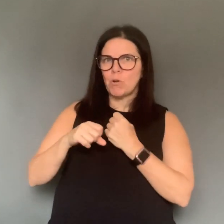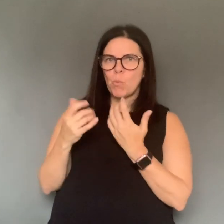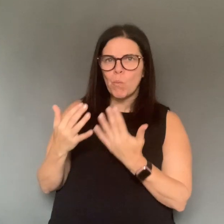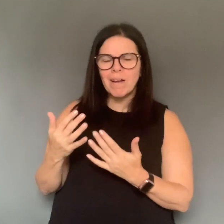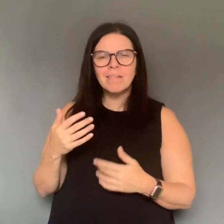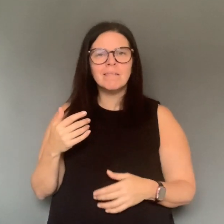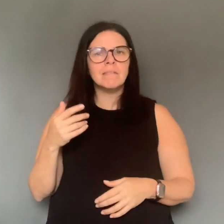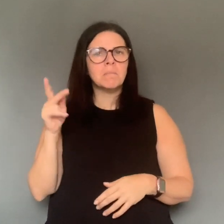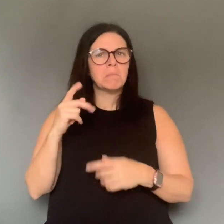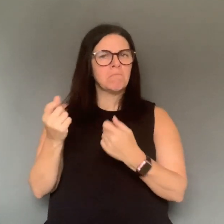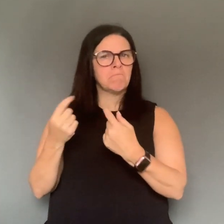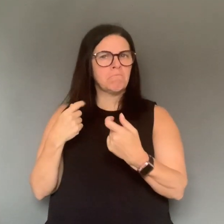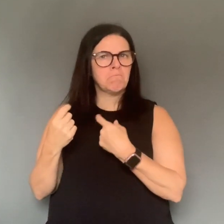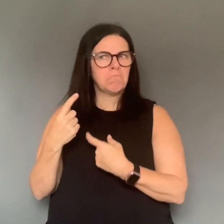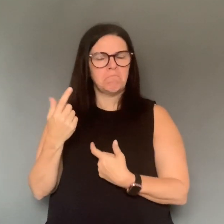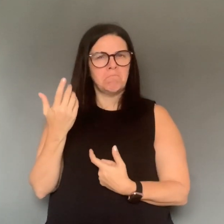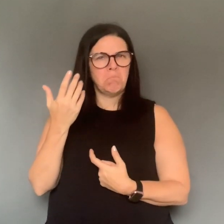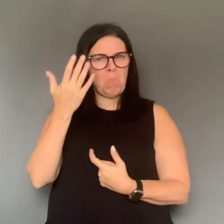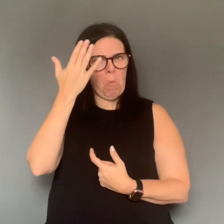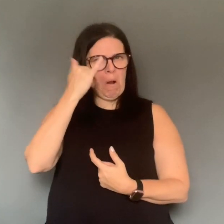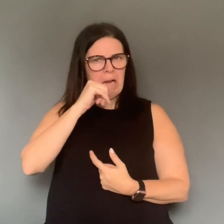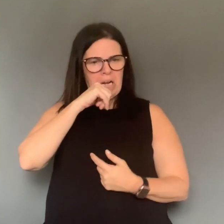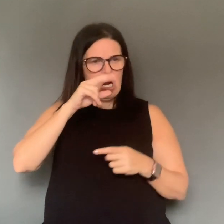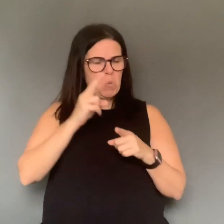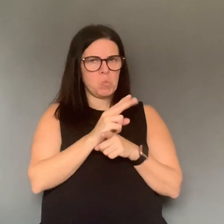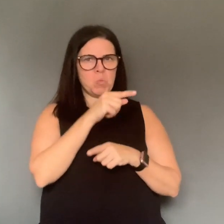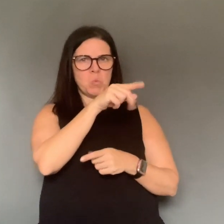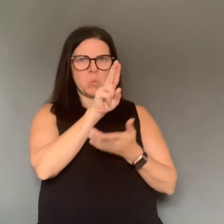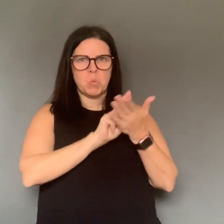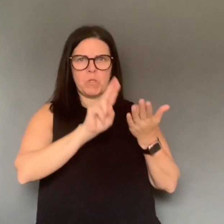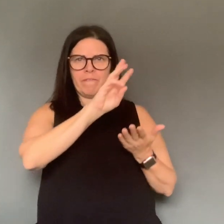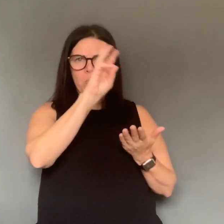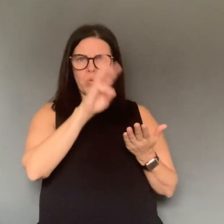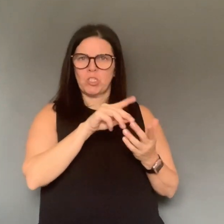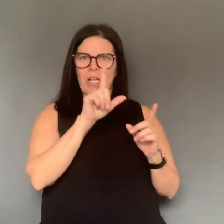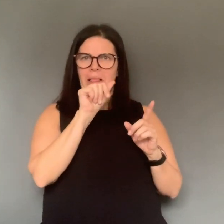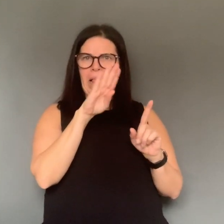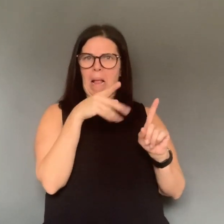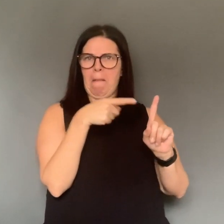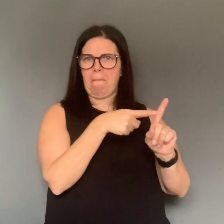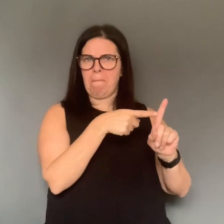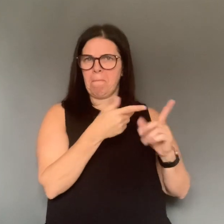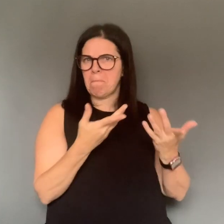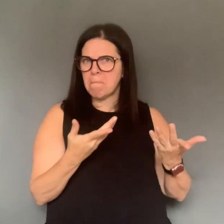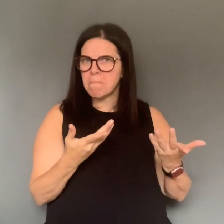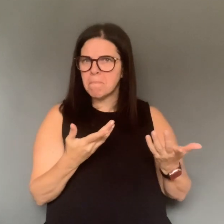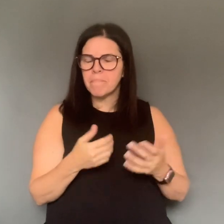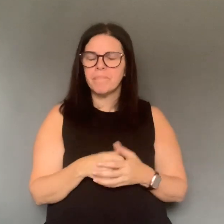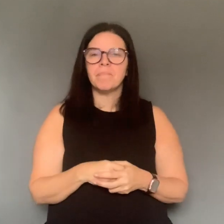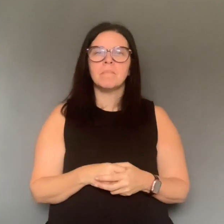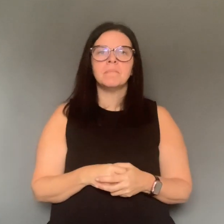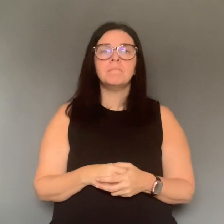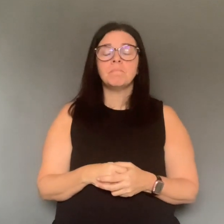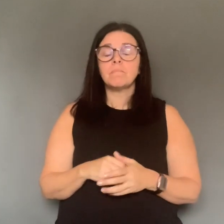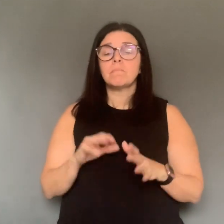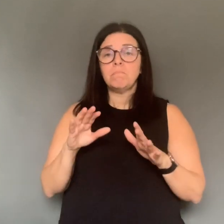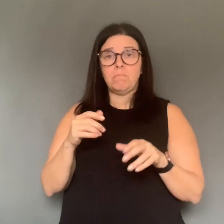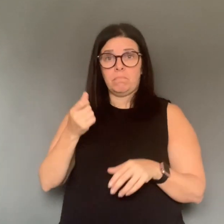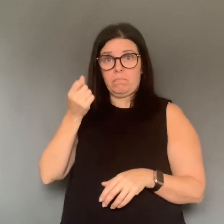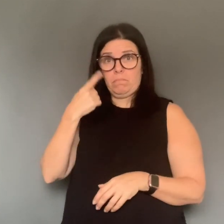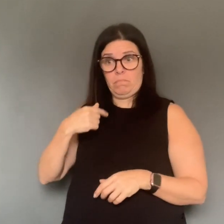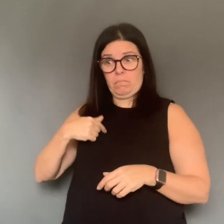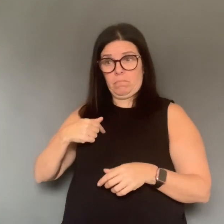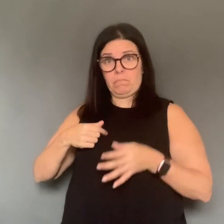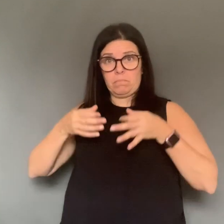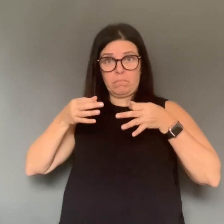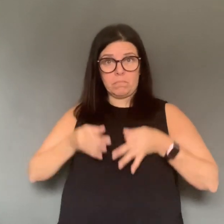date as soon as you can. The lab testing, you know, you said that, you know, everything's being sent to London. People have said